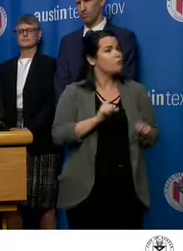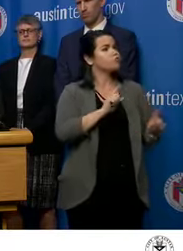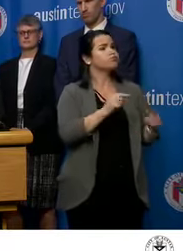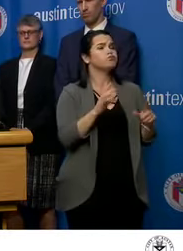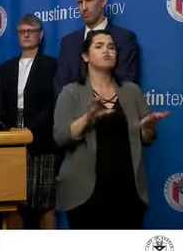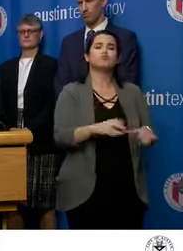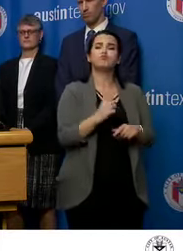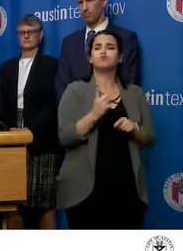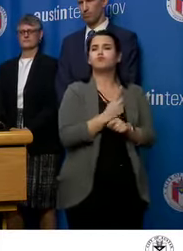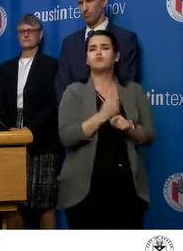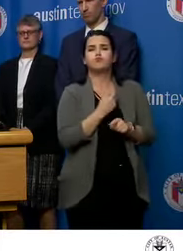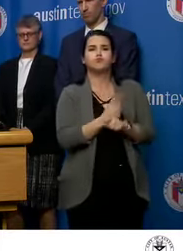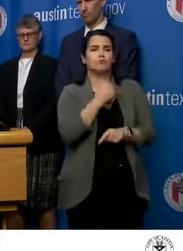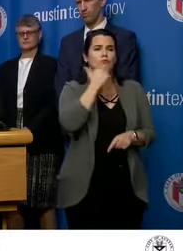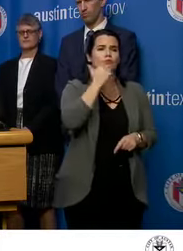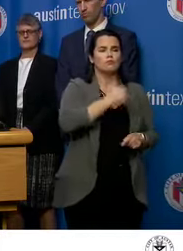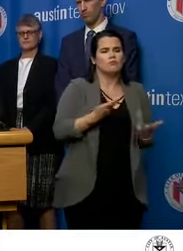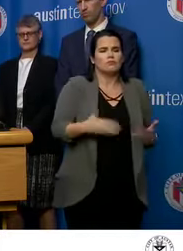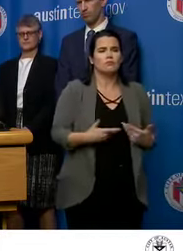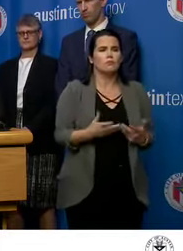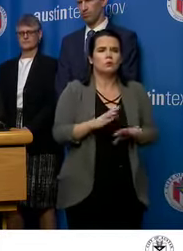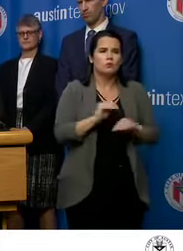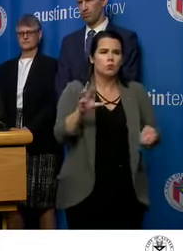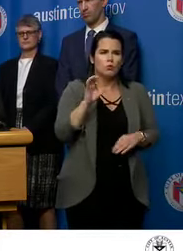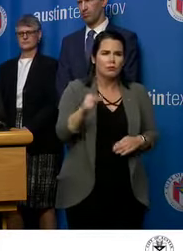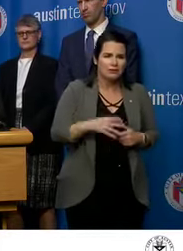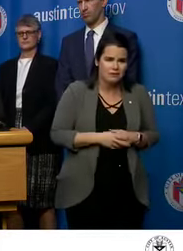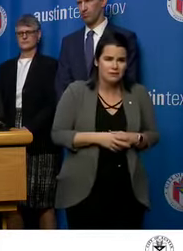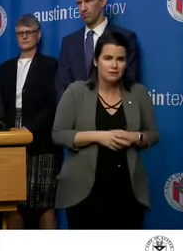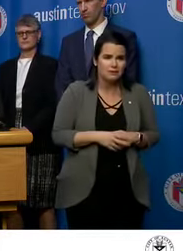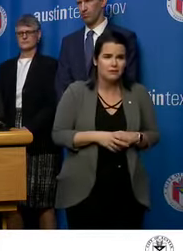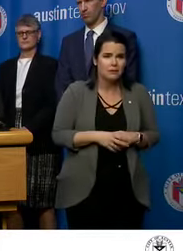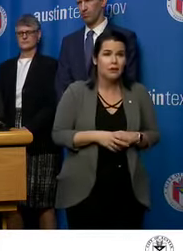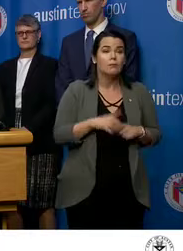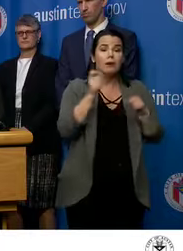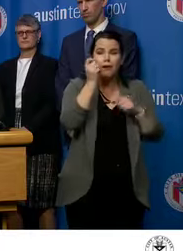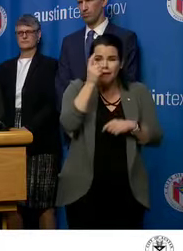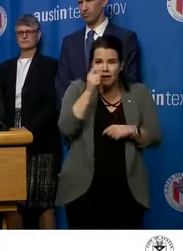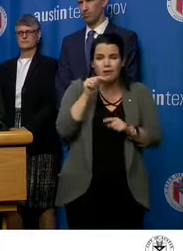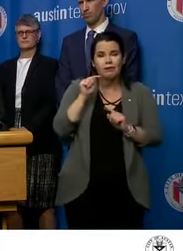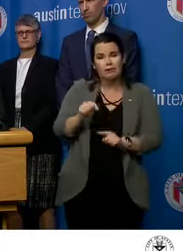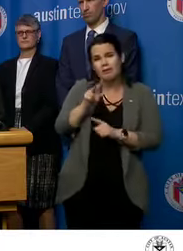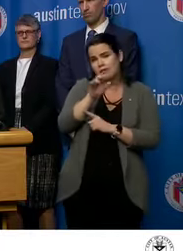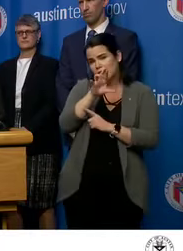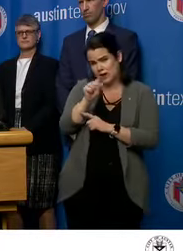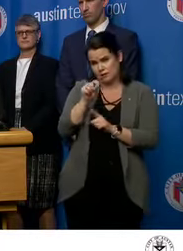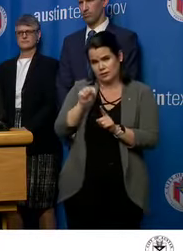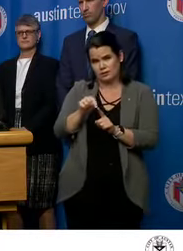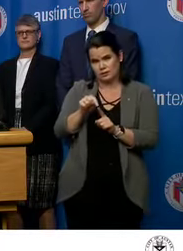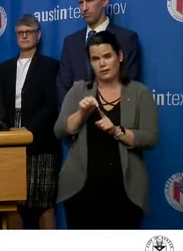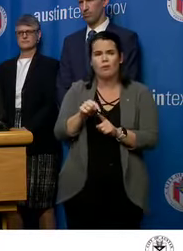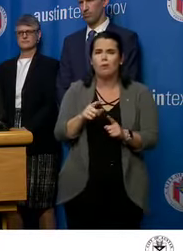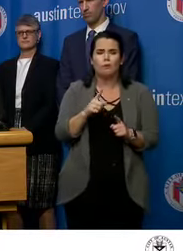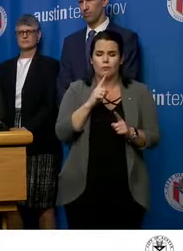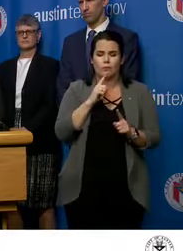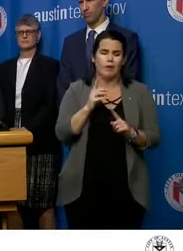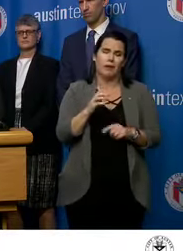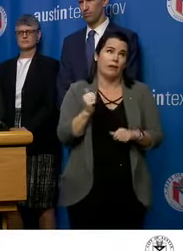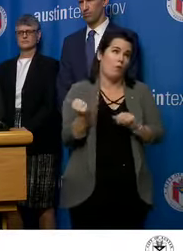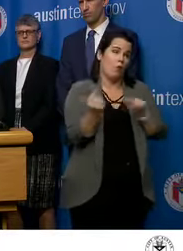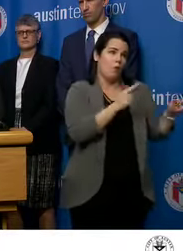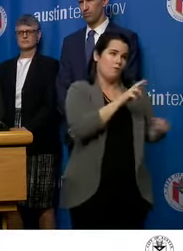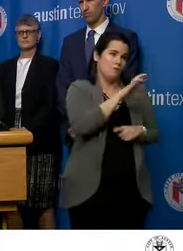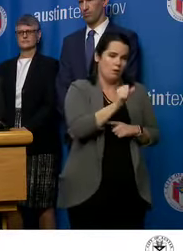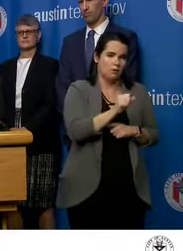on with your lives and you should. That said, with this virus, especially, but as with all viruses,